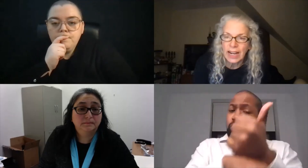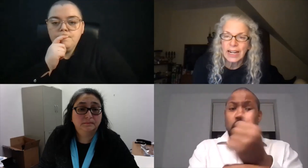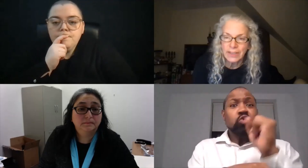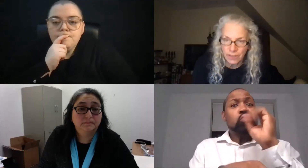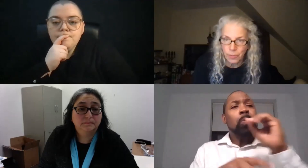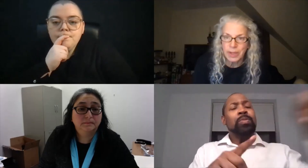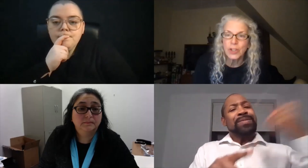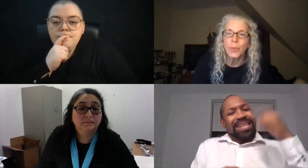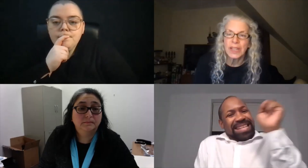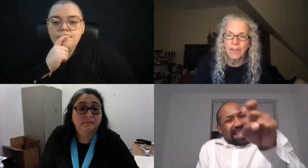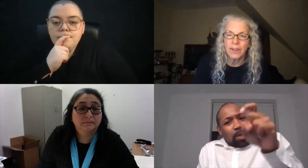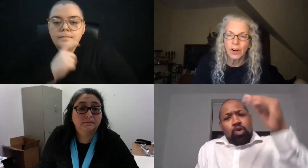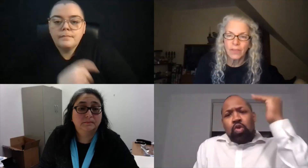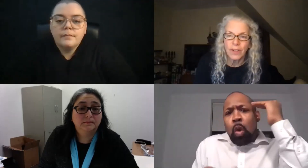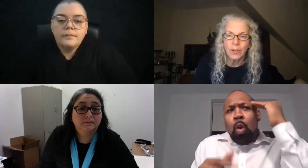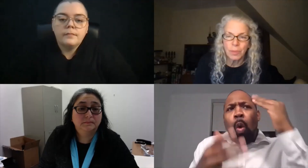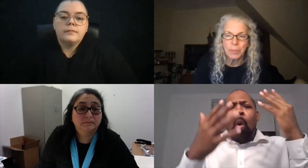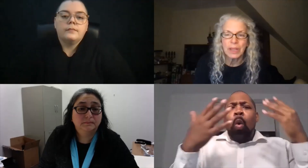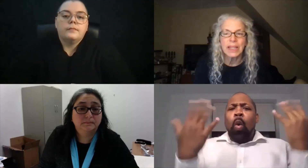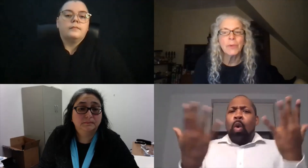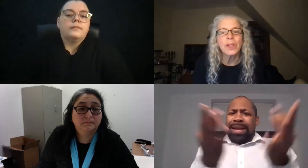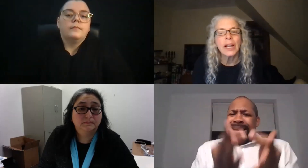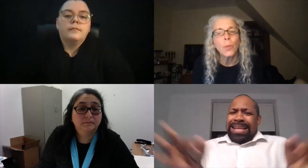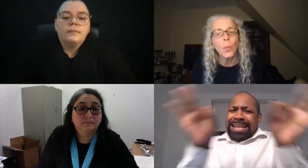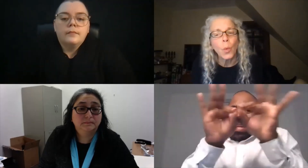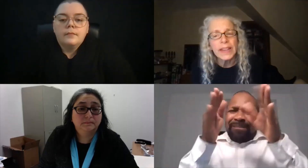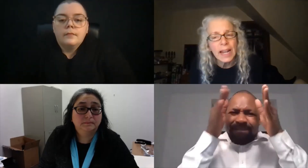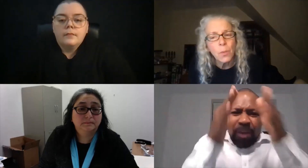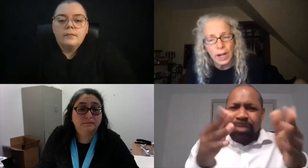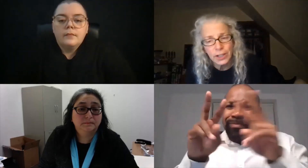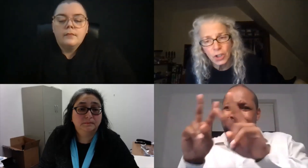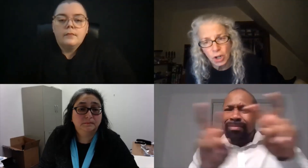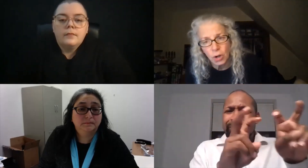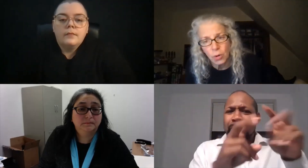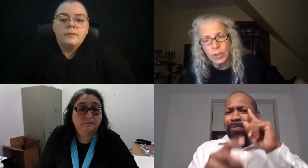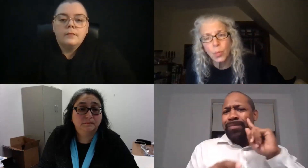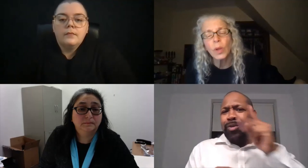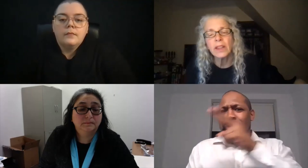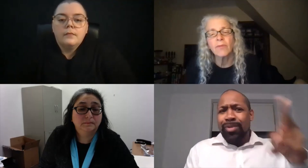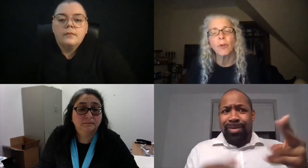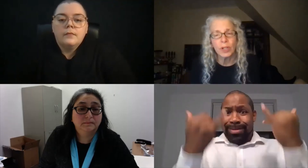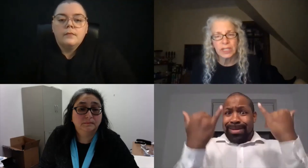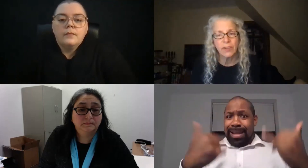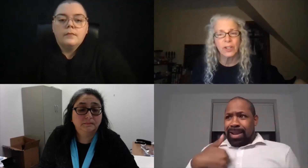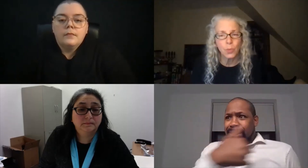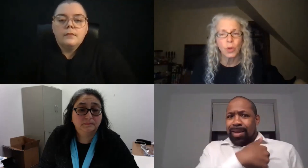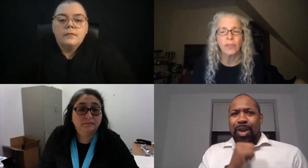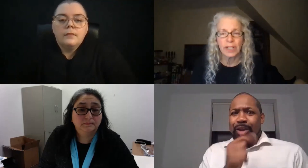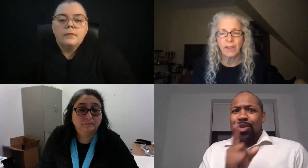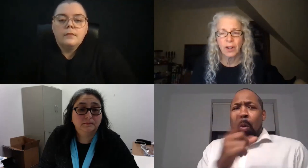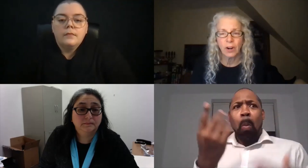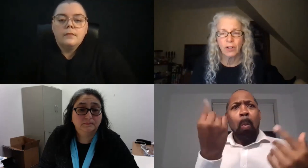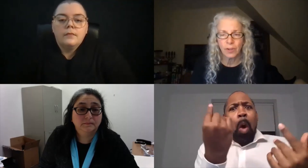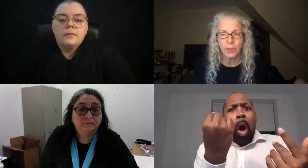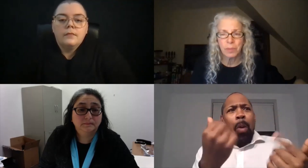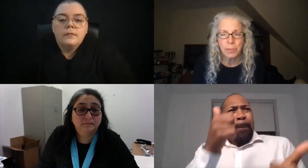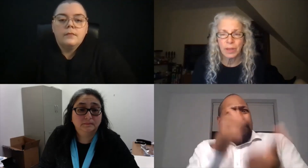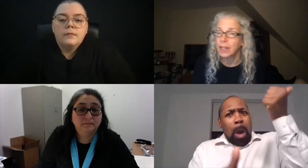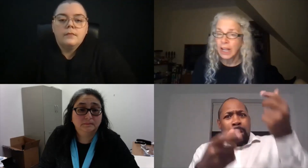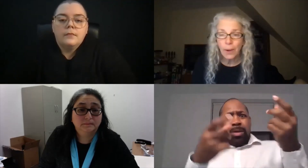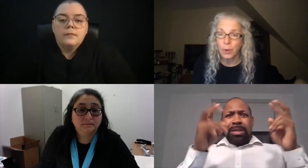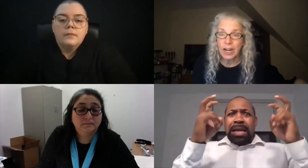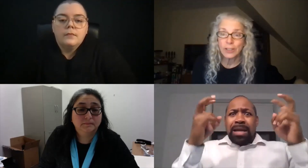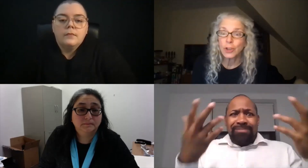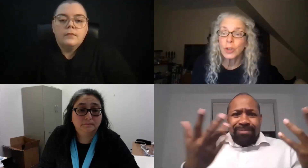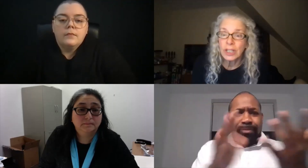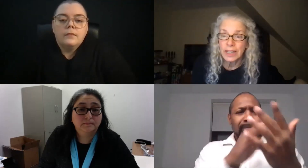have that kind of information with deaf and hard of hearing people and they were like what they wanted to know is what the focus areas were for deaf and hard of hearing people.